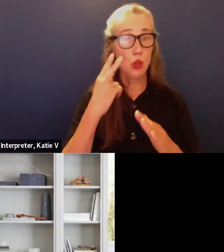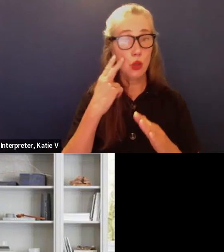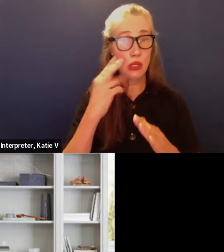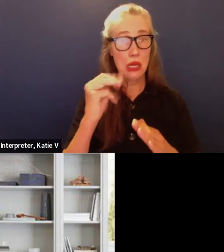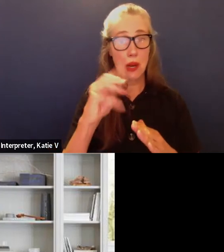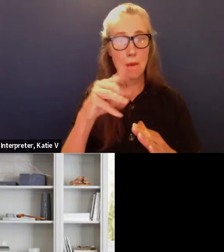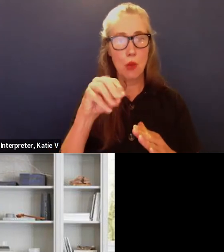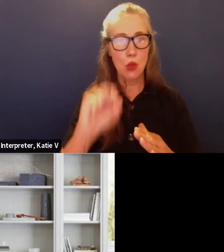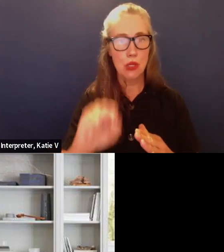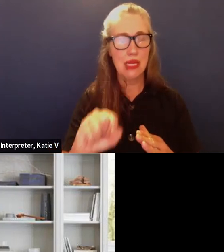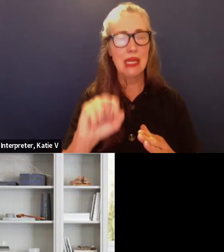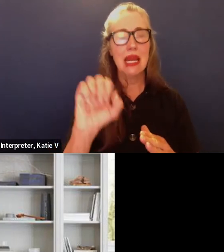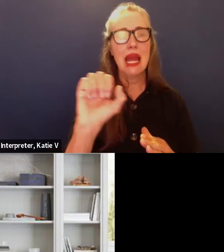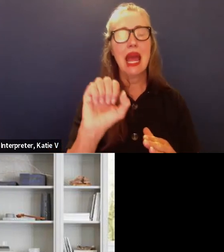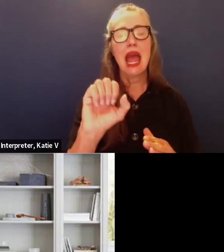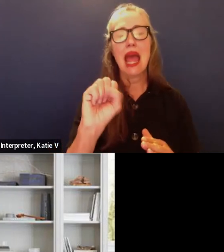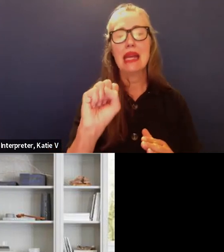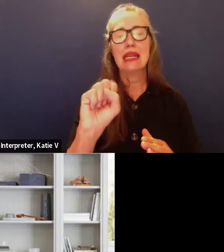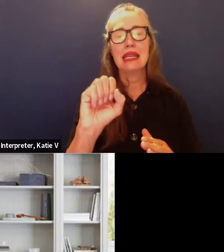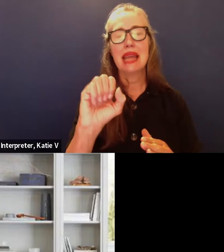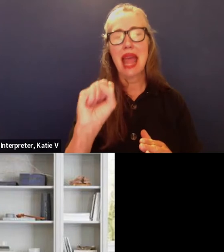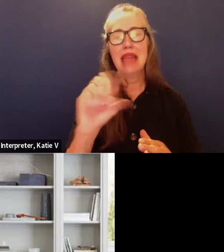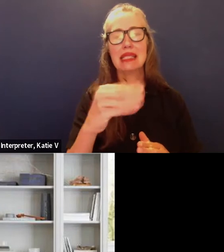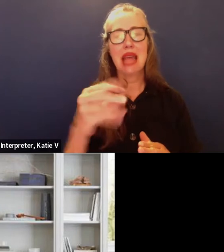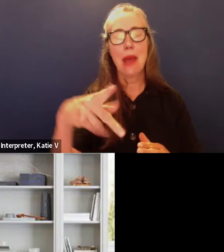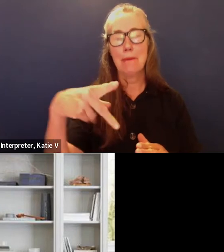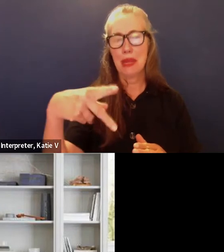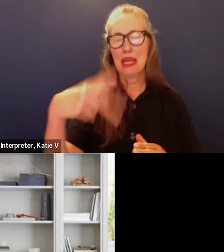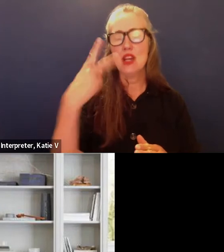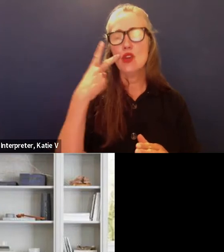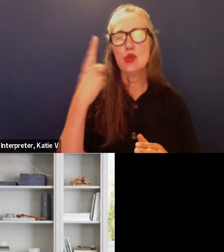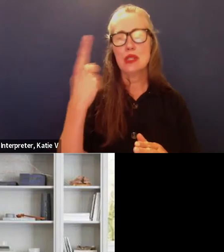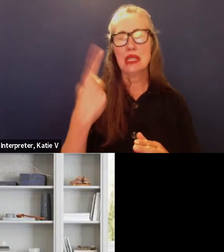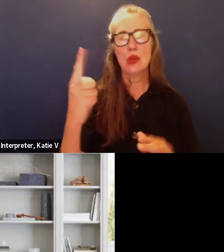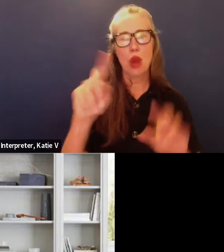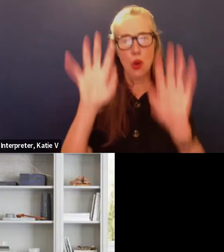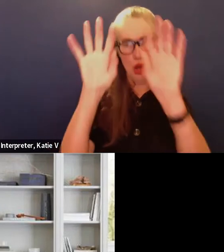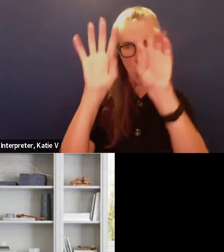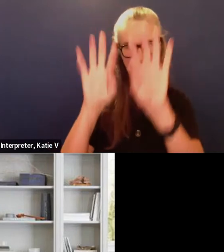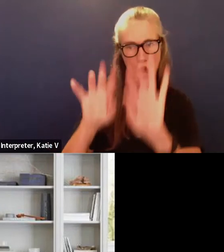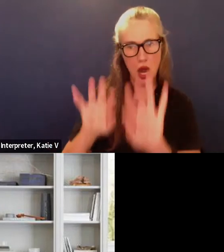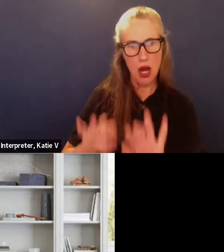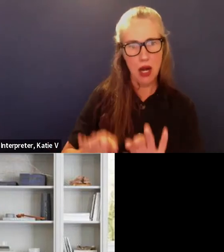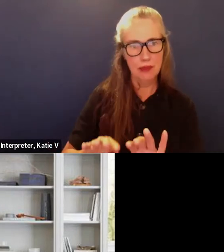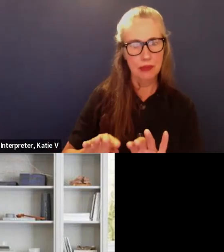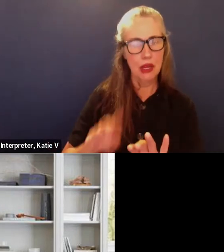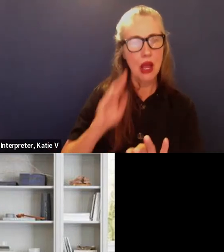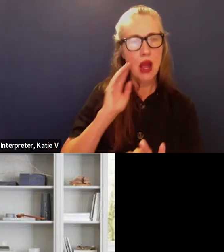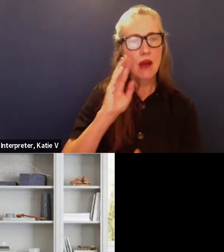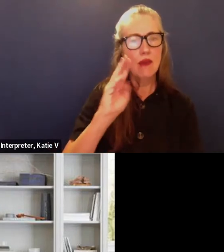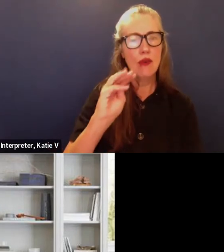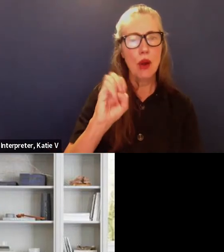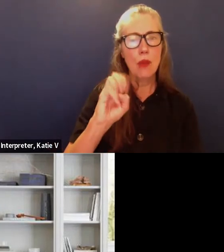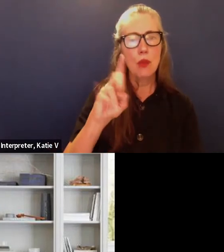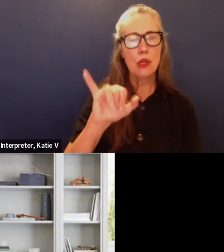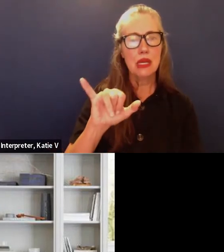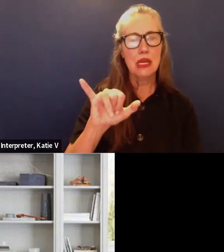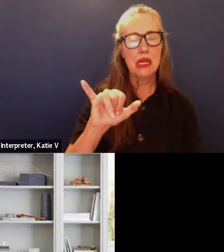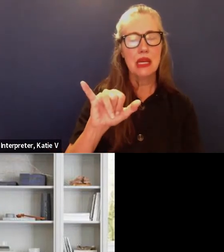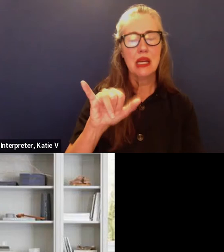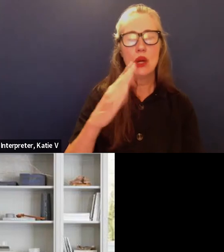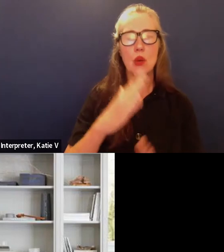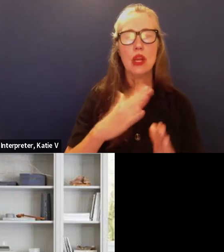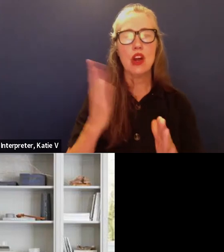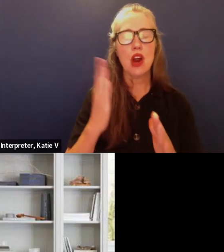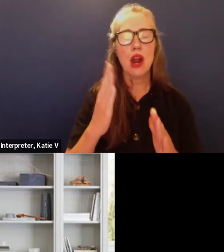most people call s p and see where where we fall um for moody's we're at the very